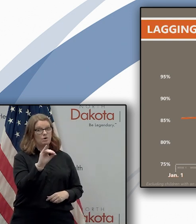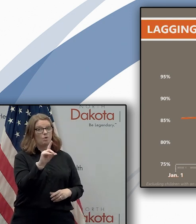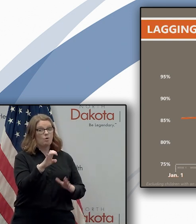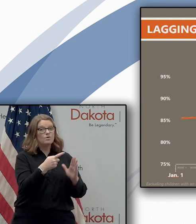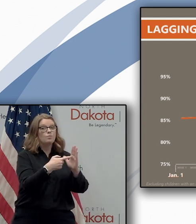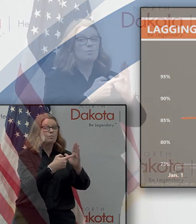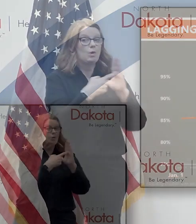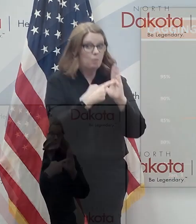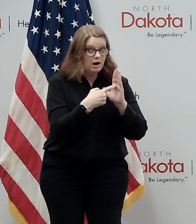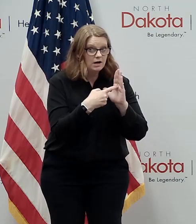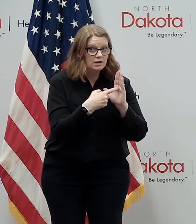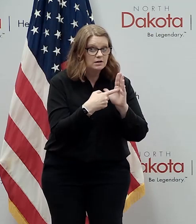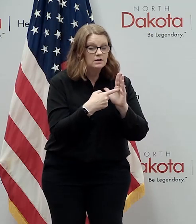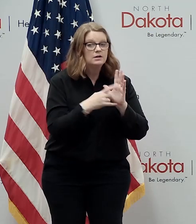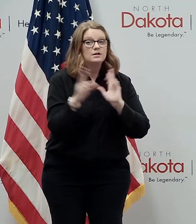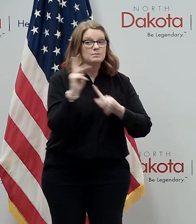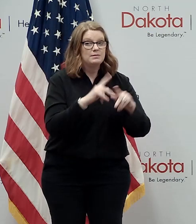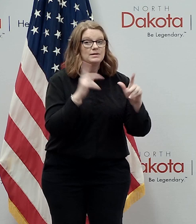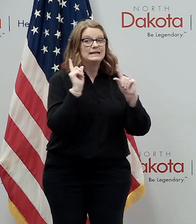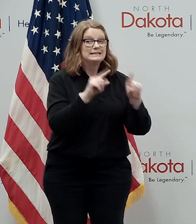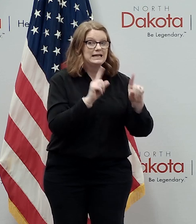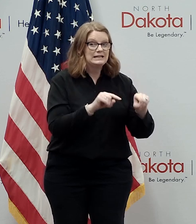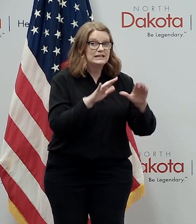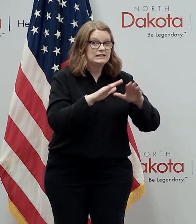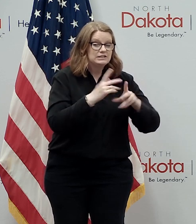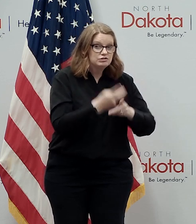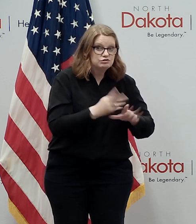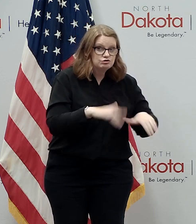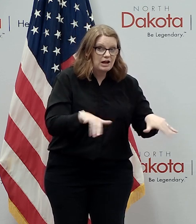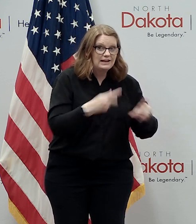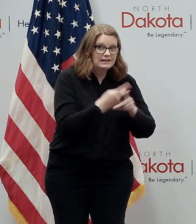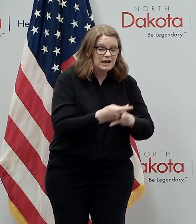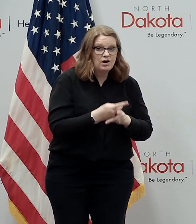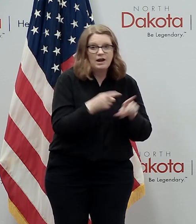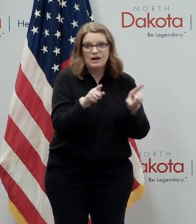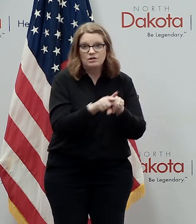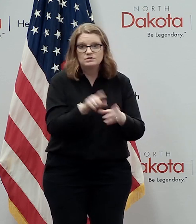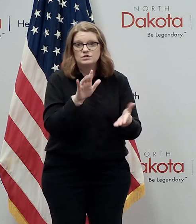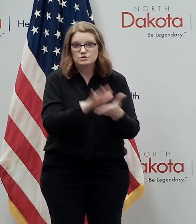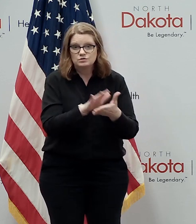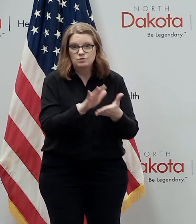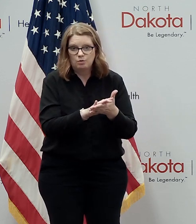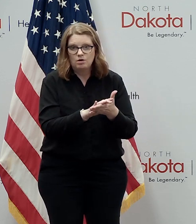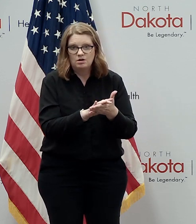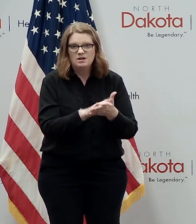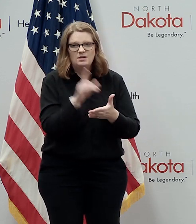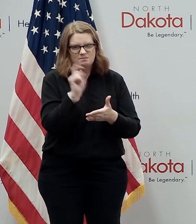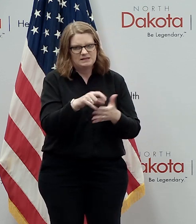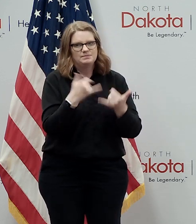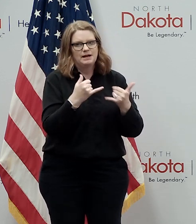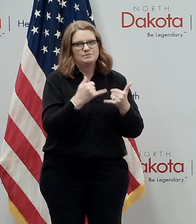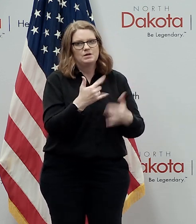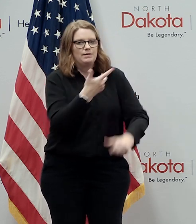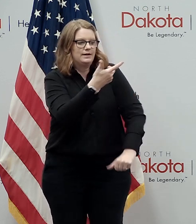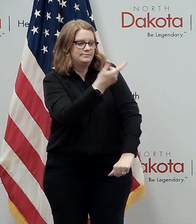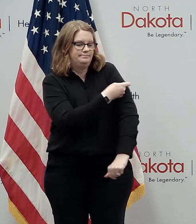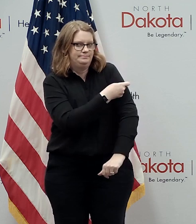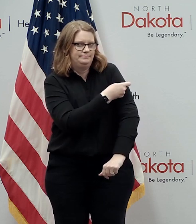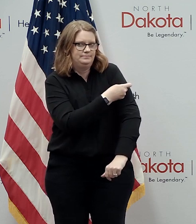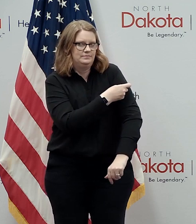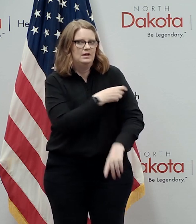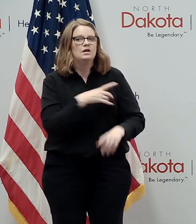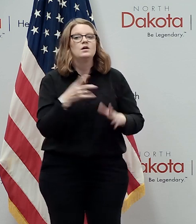children attending child care and school be up to on their immunizations children must be kept up to date per the